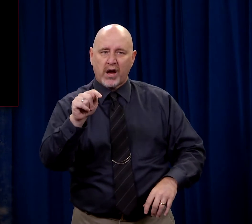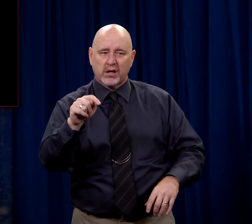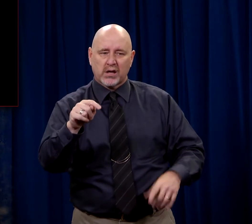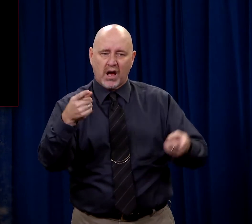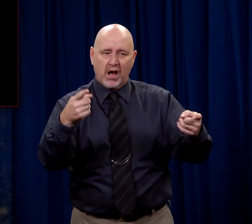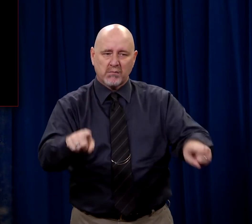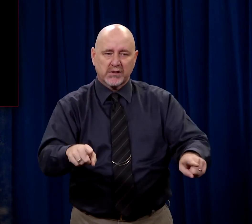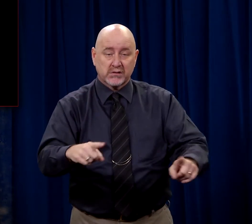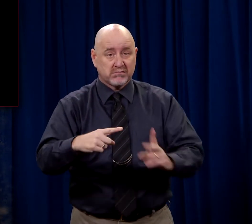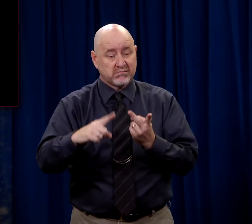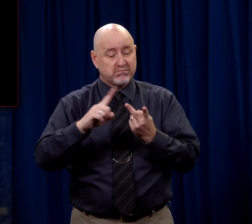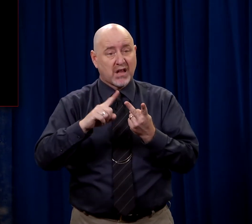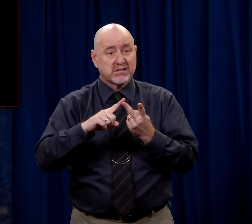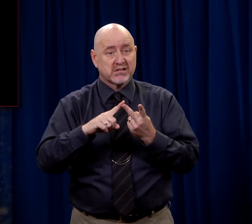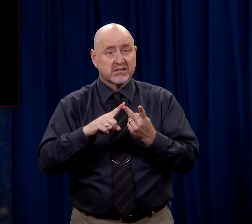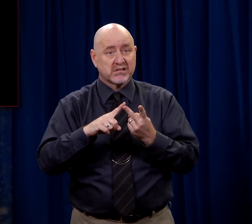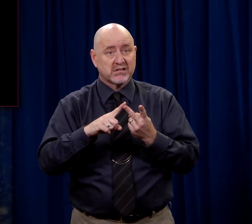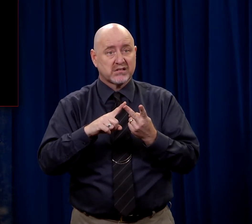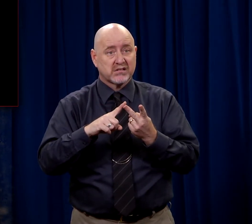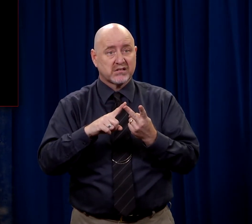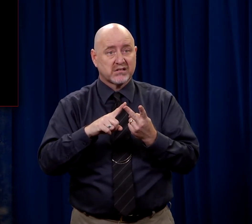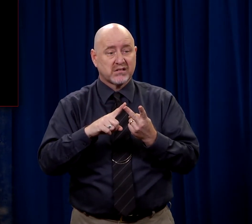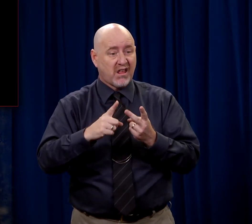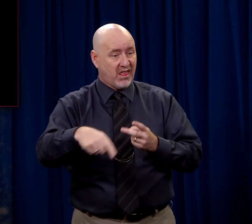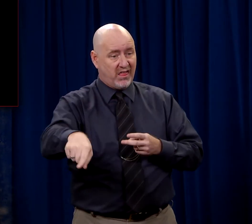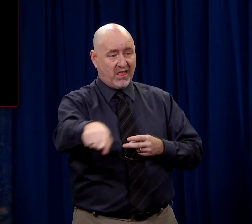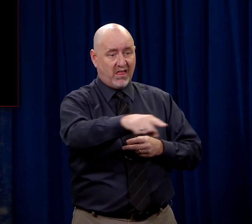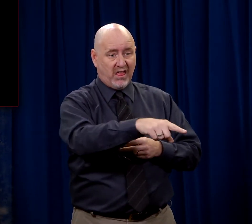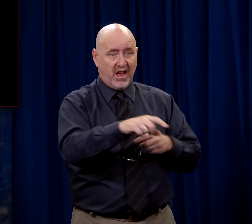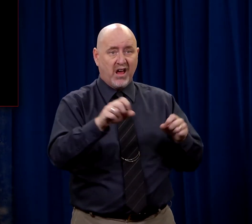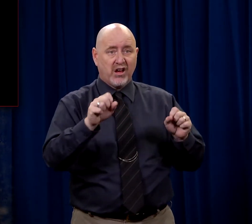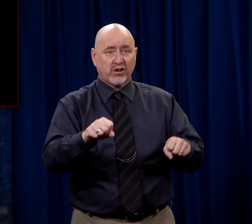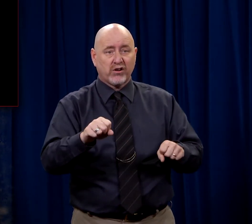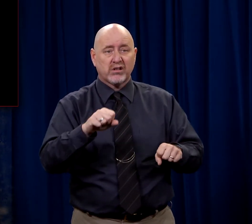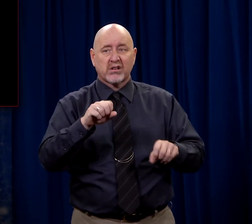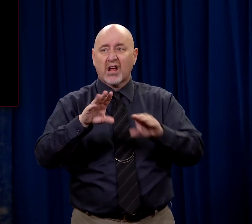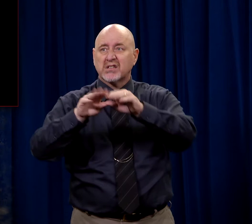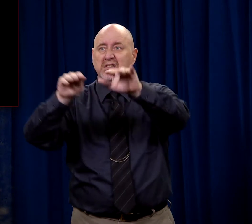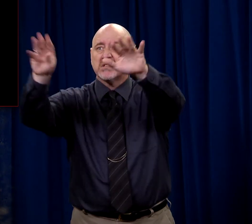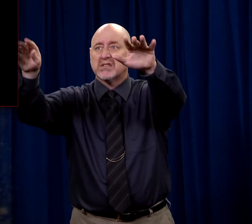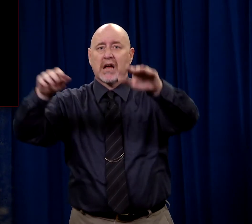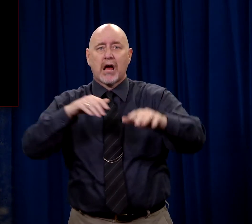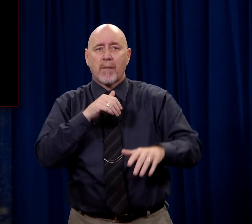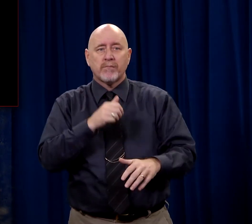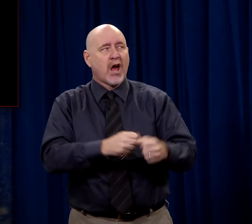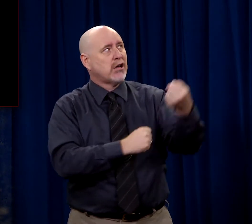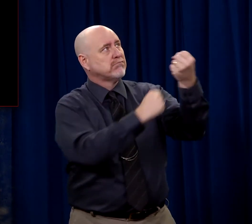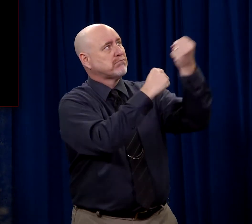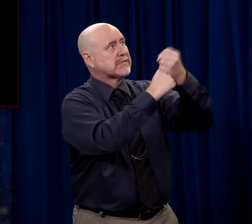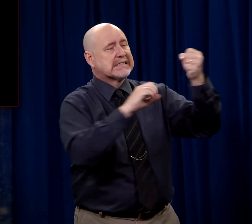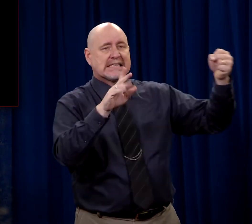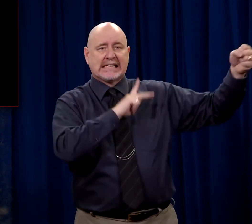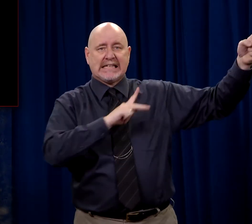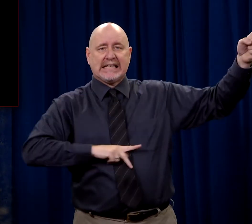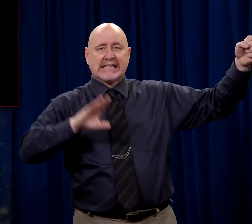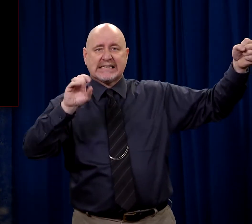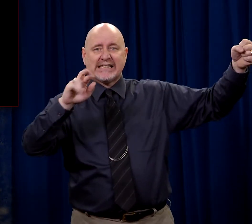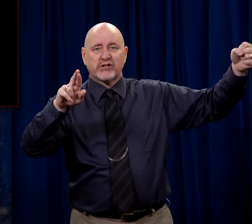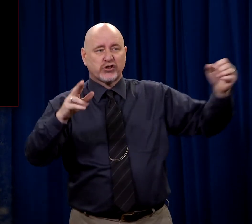riot is going to happen and besides that they could go and tell people that he was not loyal to Caesar because